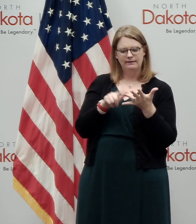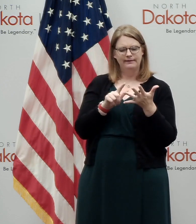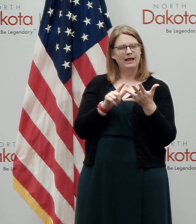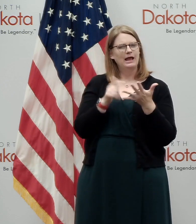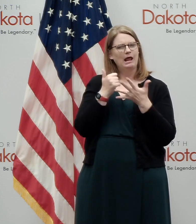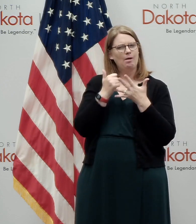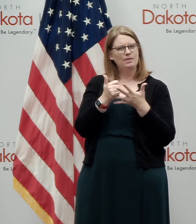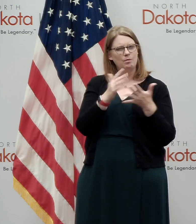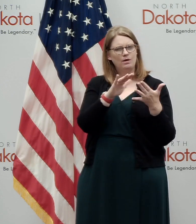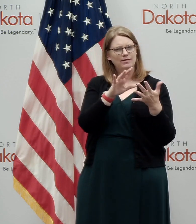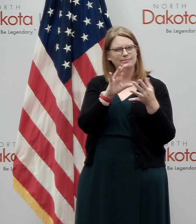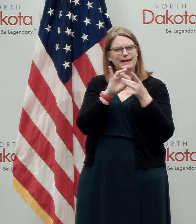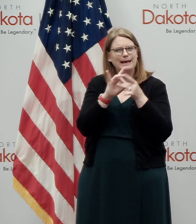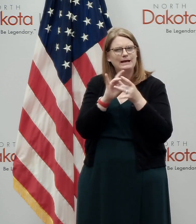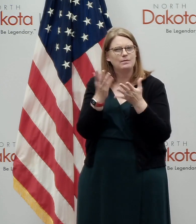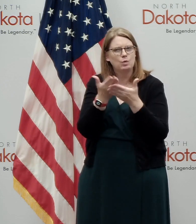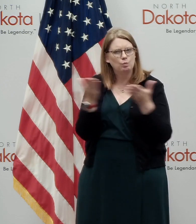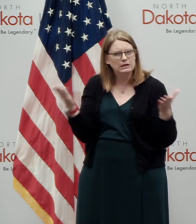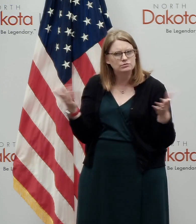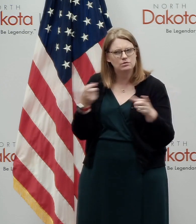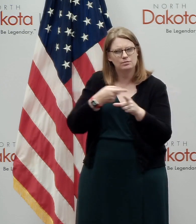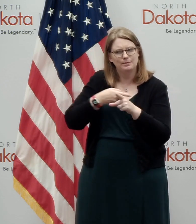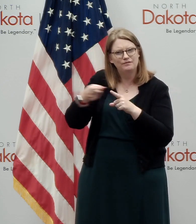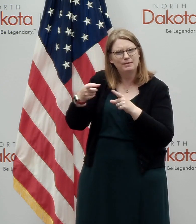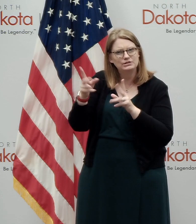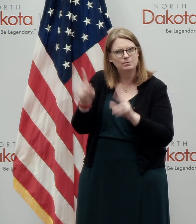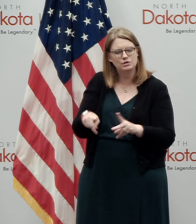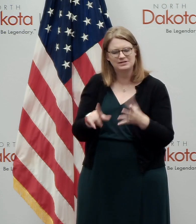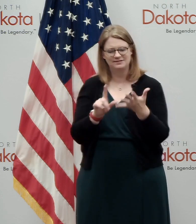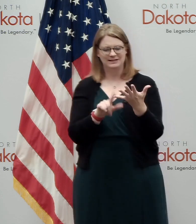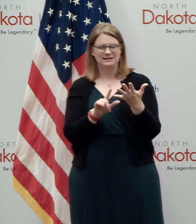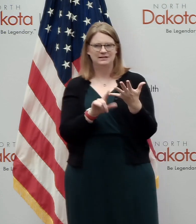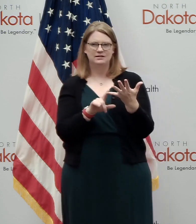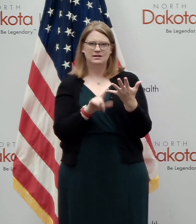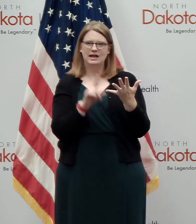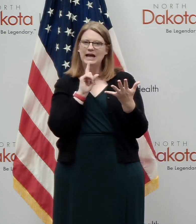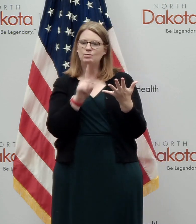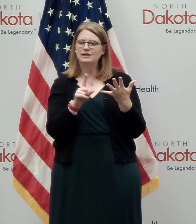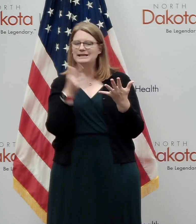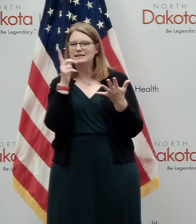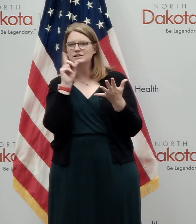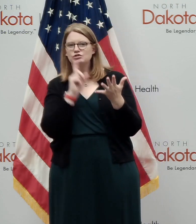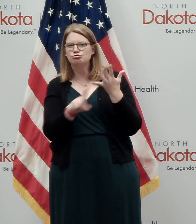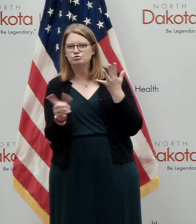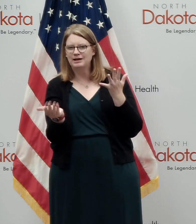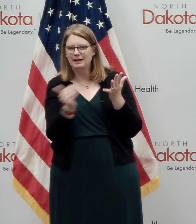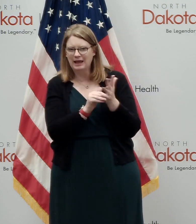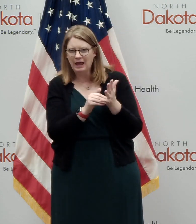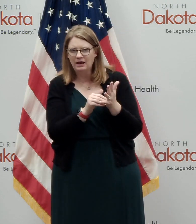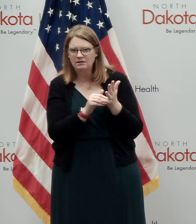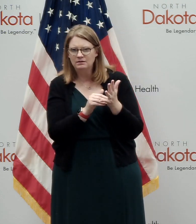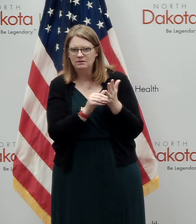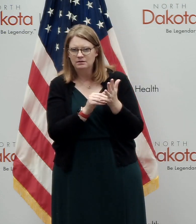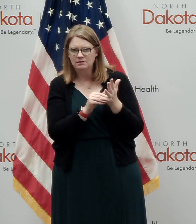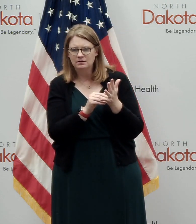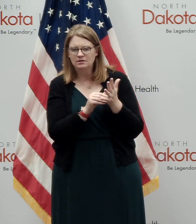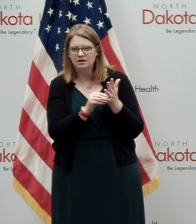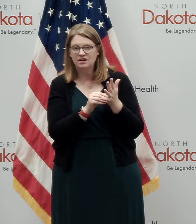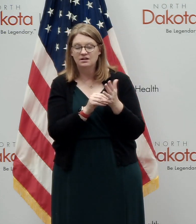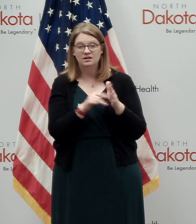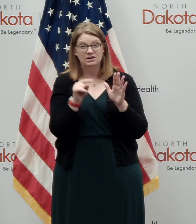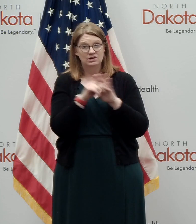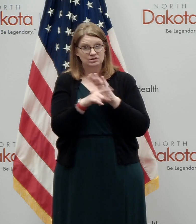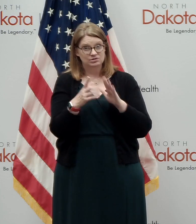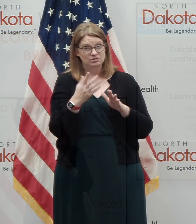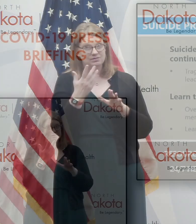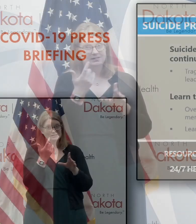connect them with community resources and professionals. And then lastly, follow up to see how they're doing. Suicide is a preventable